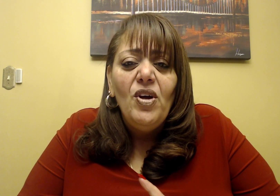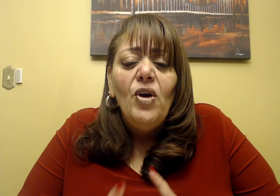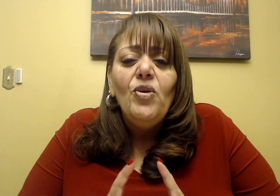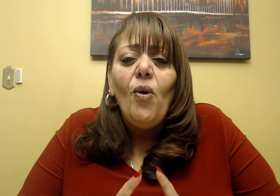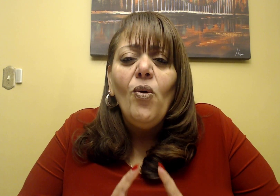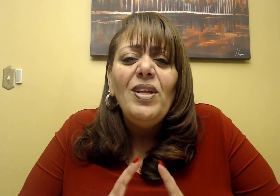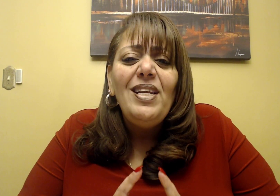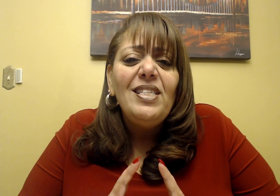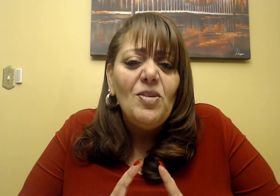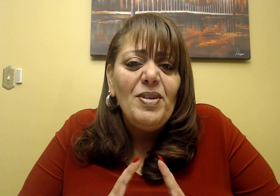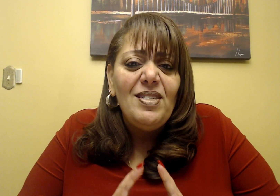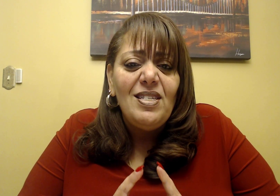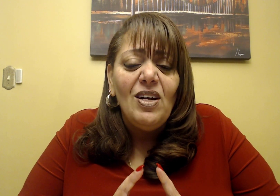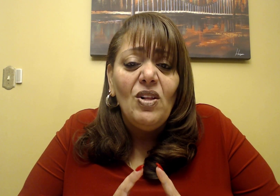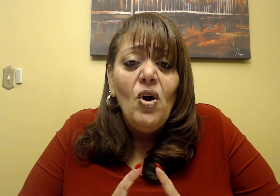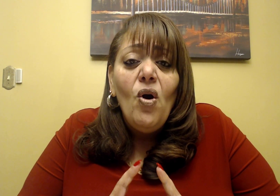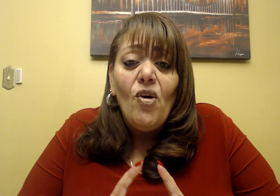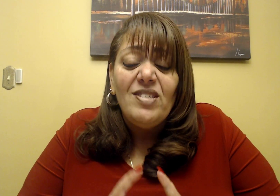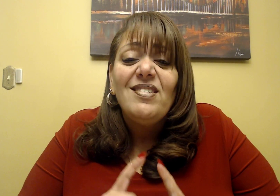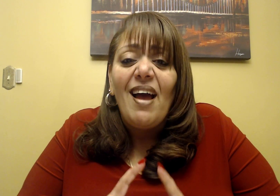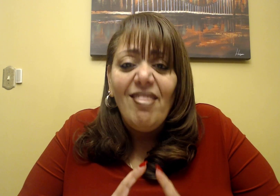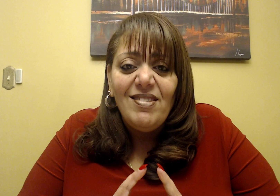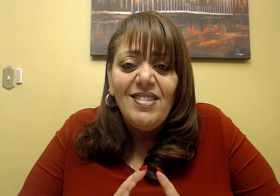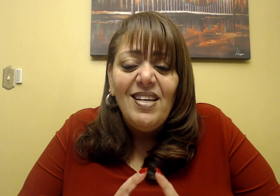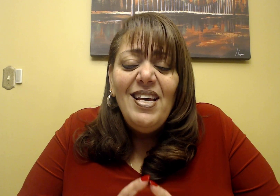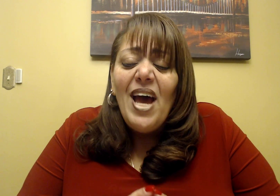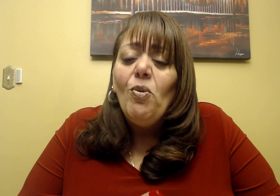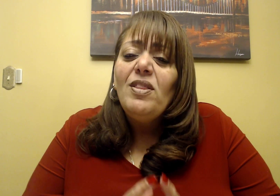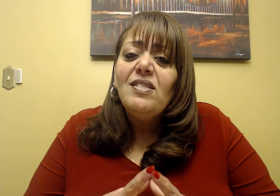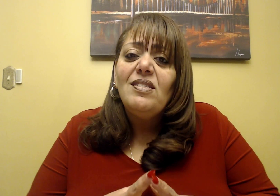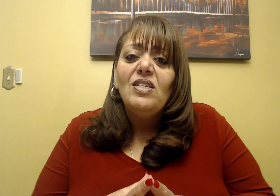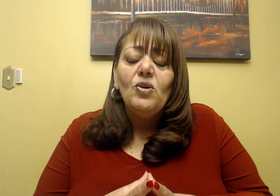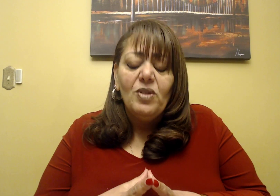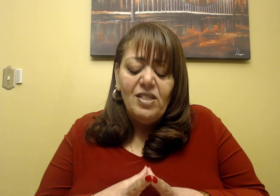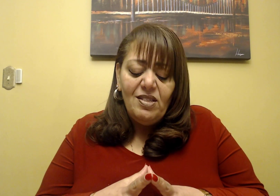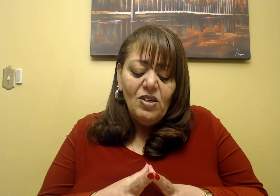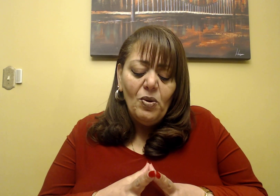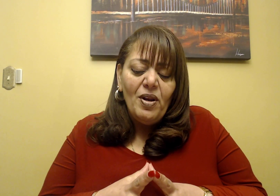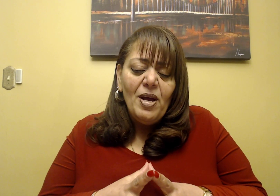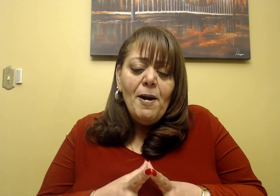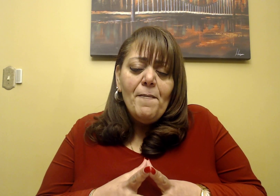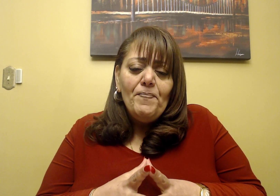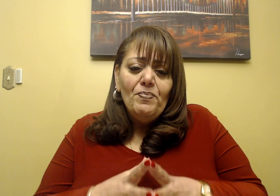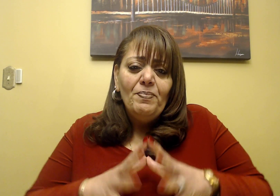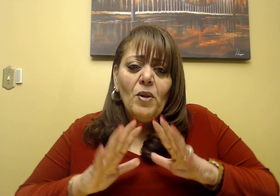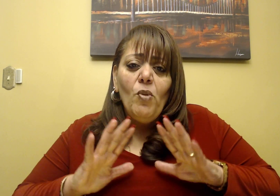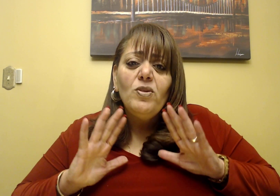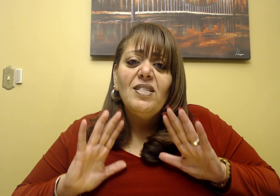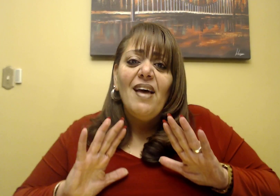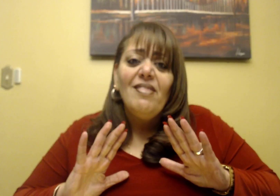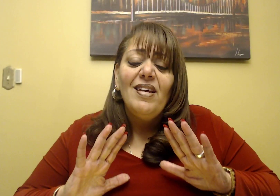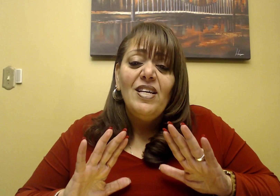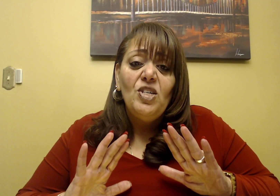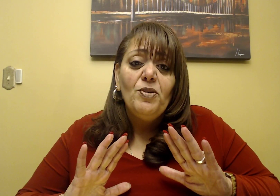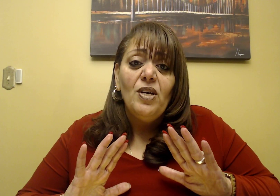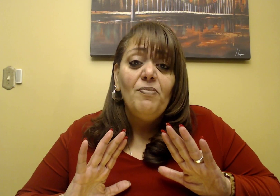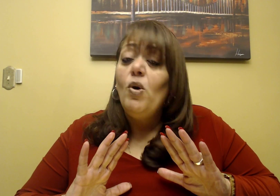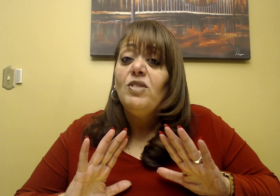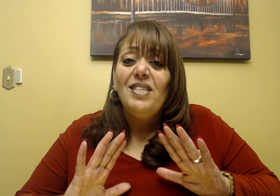You only need to be still, or silent. And what this is dealing with is dealing with Moses and the Egyptian, Moses and